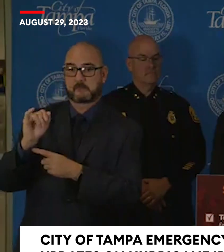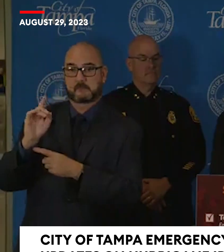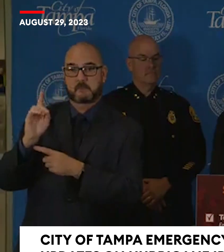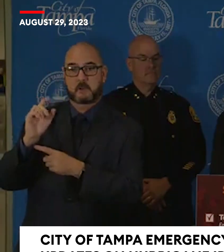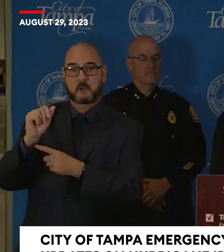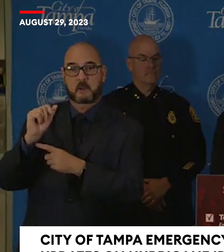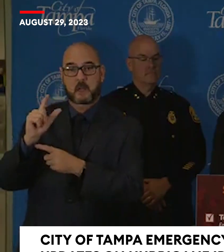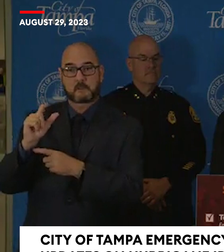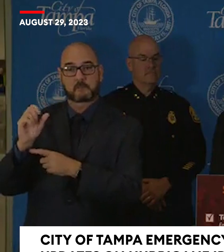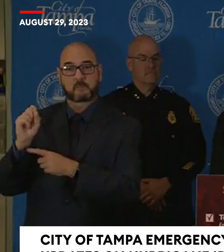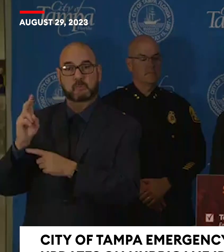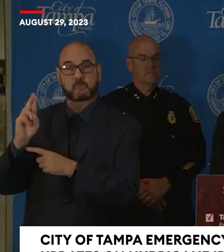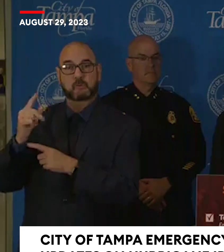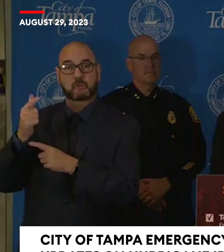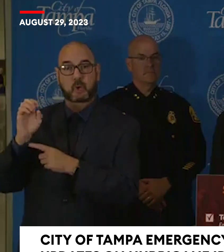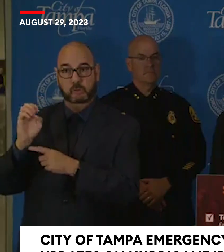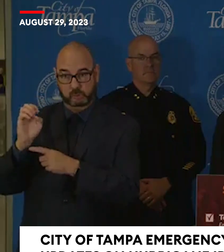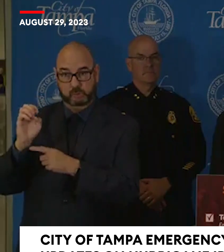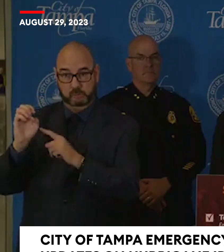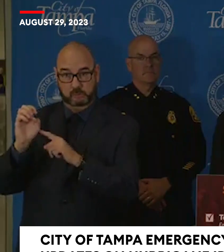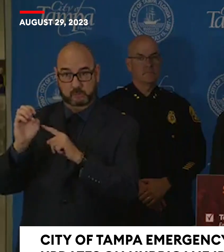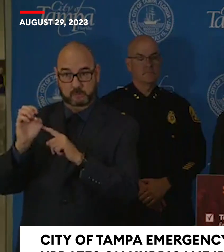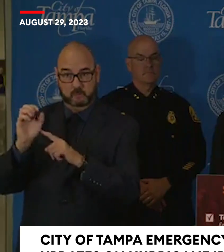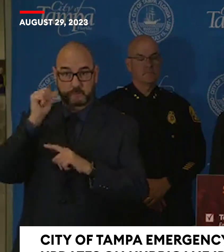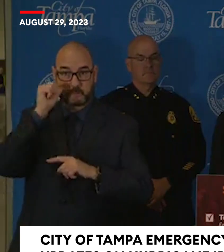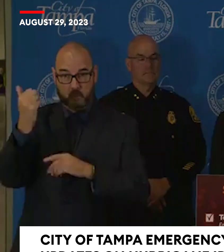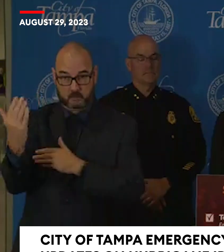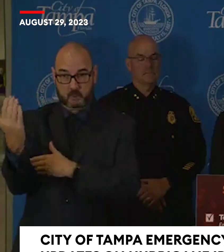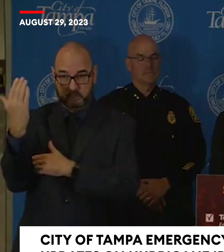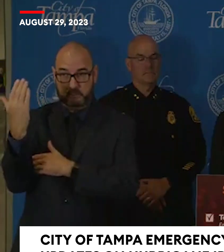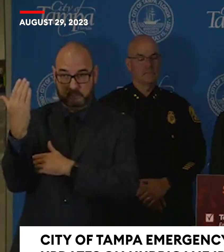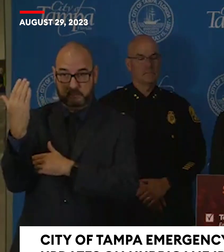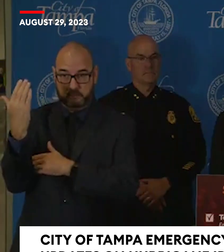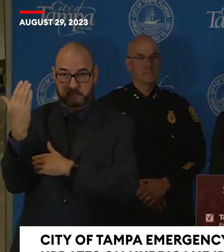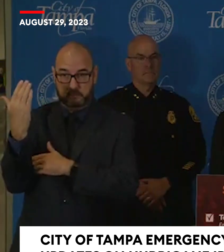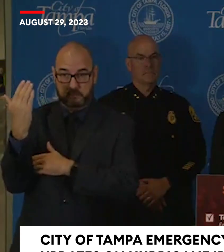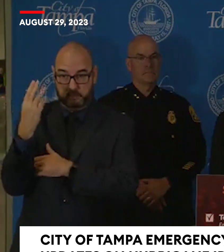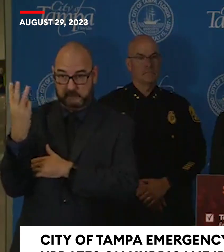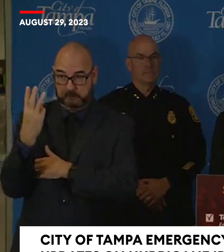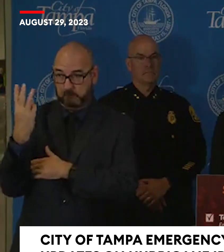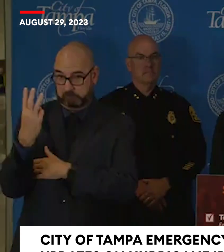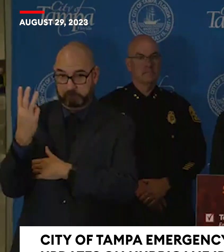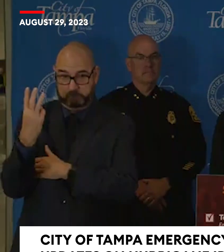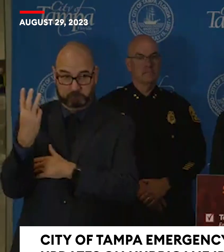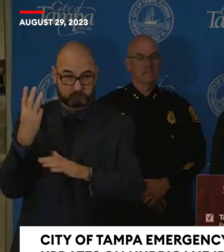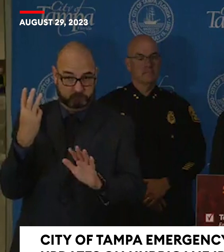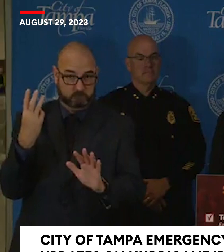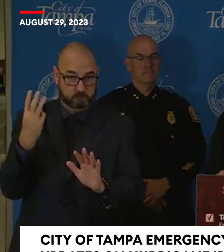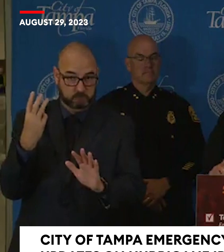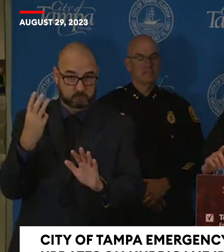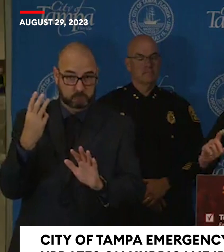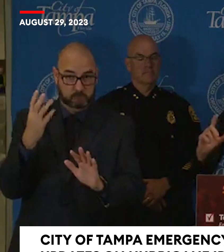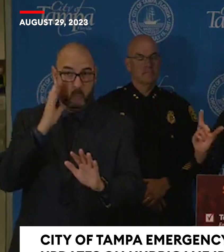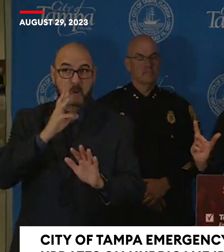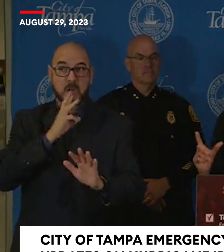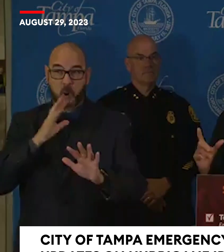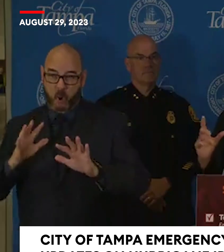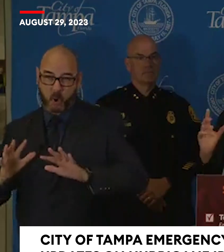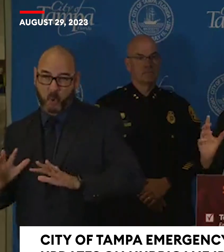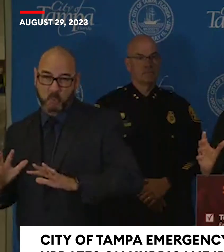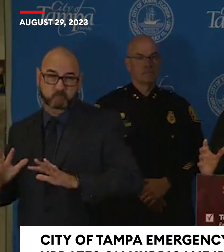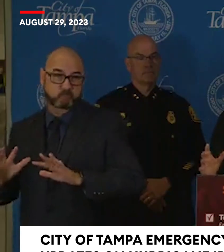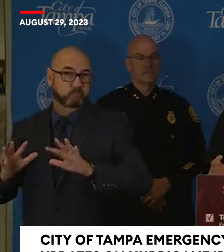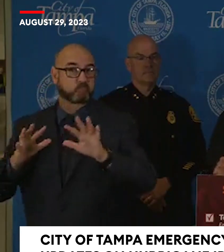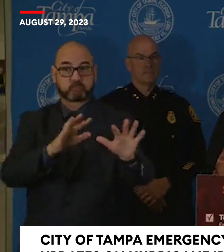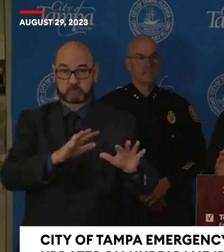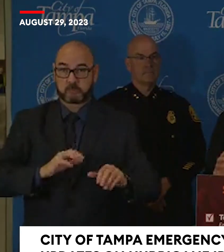morning, we should see the tidal surge coming in. And so we don't want anyone to wake